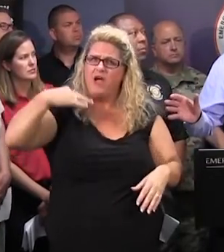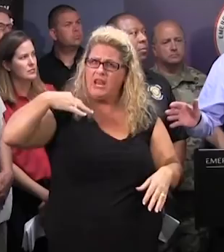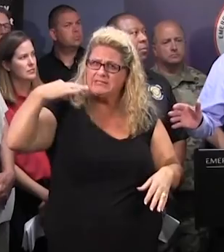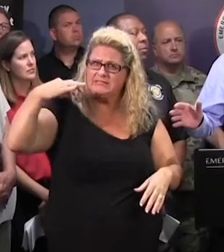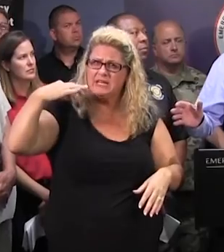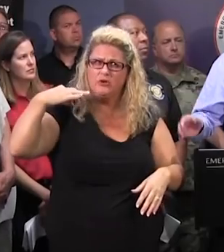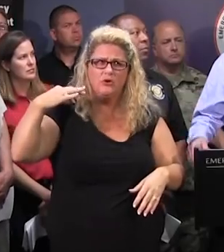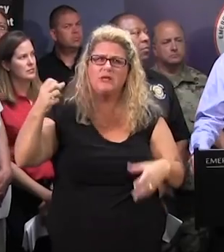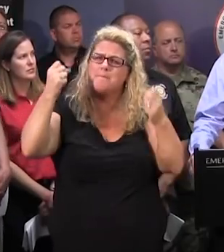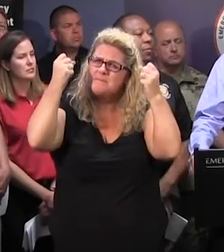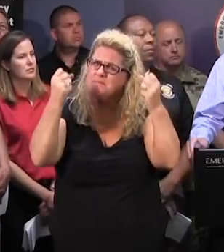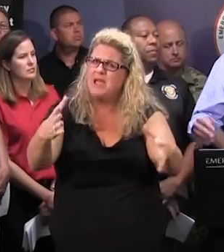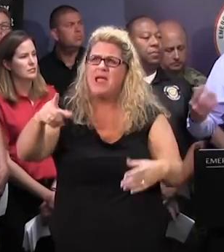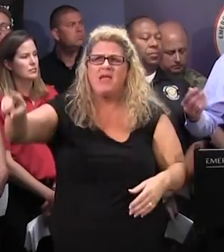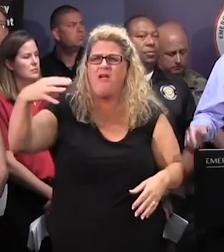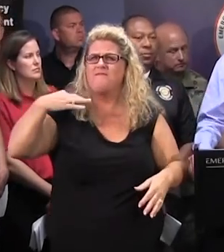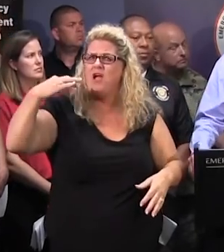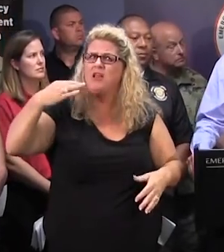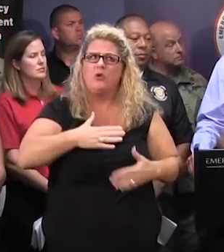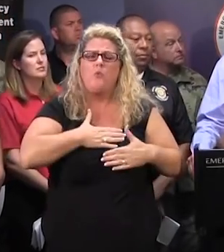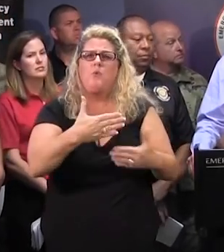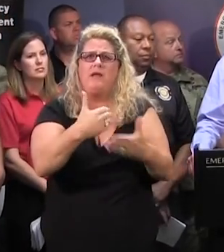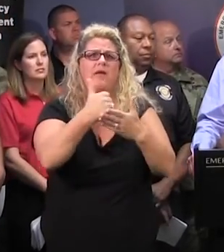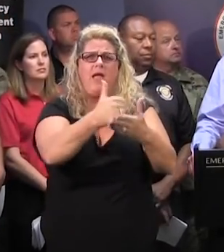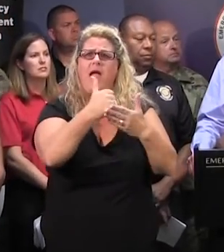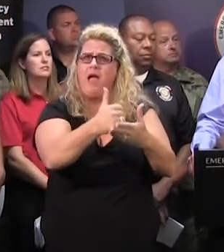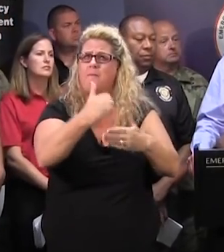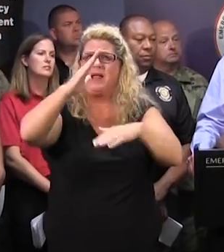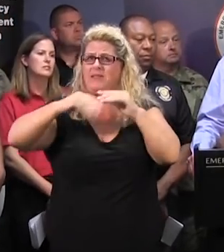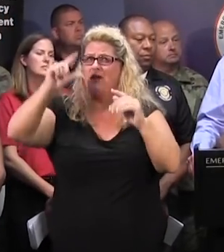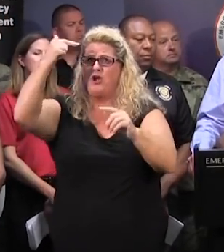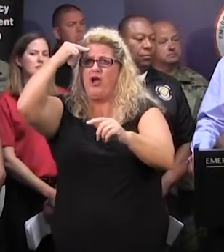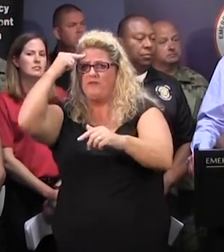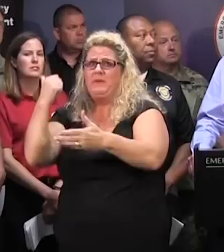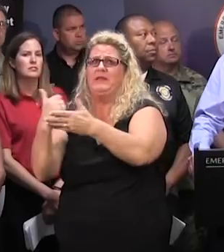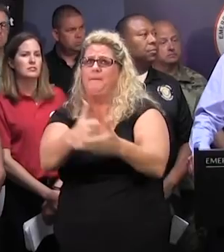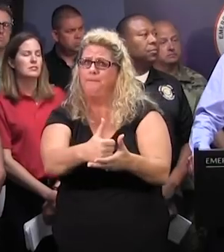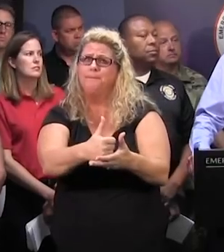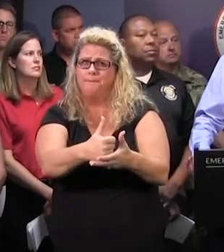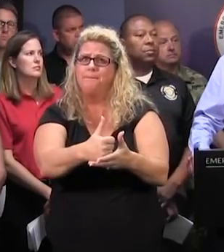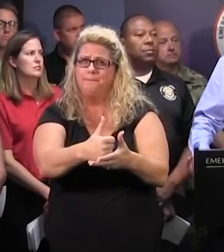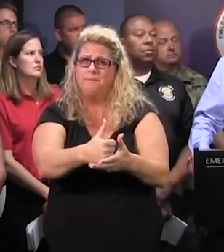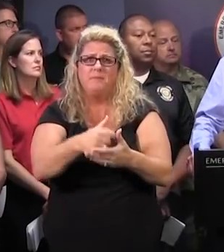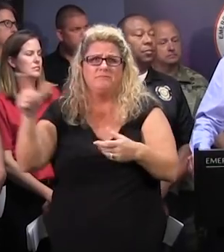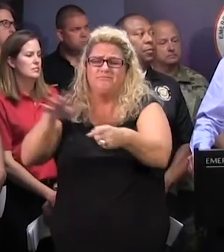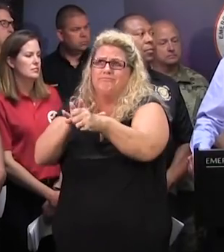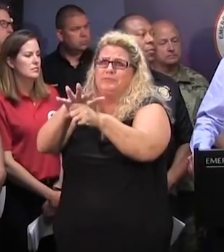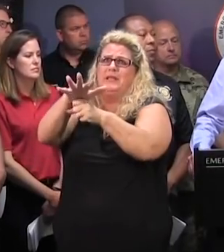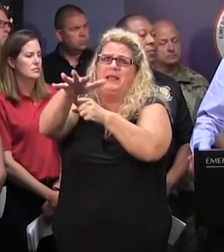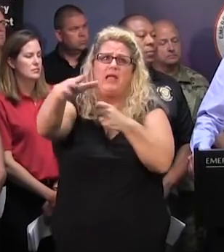volunteers helping with this effort than there are people in the various governments. We've got a very, that includes the